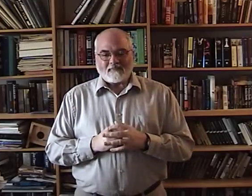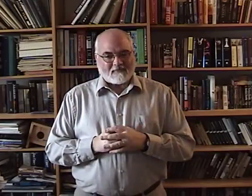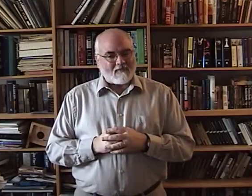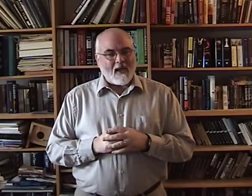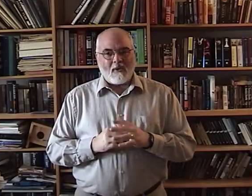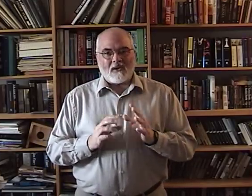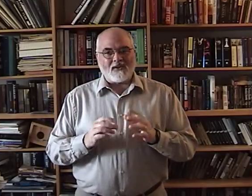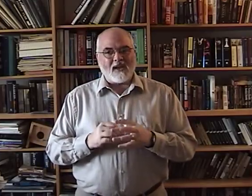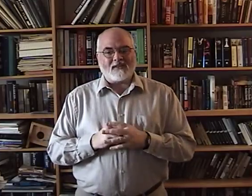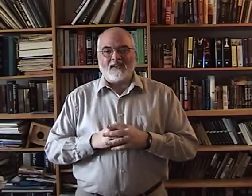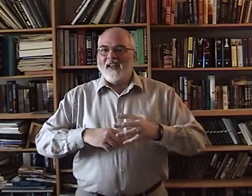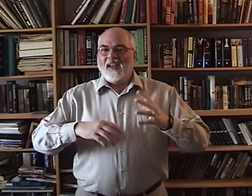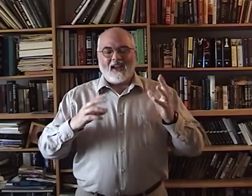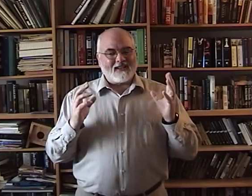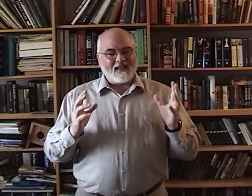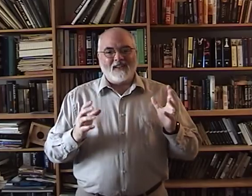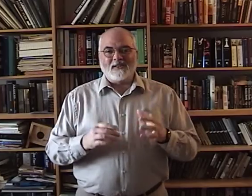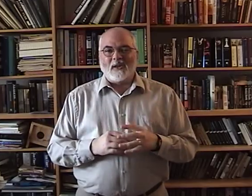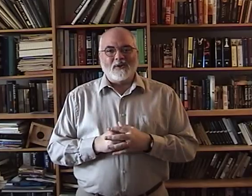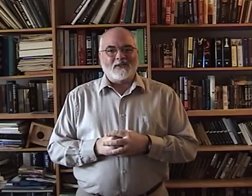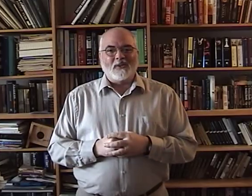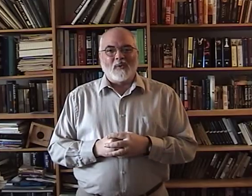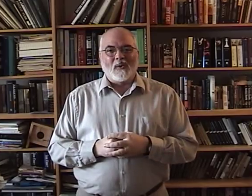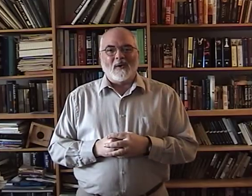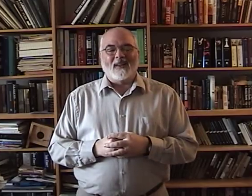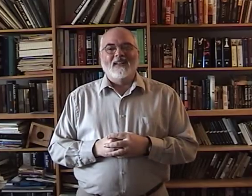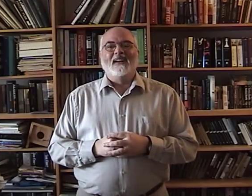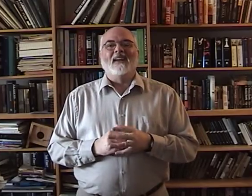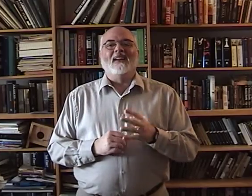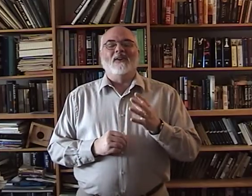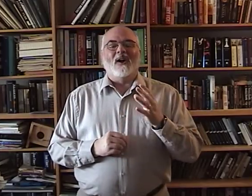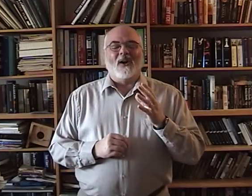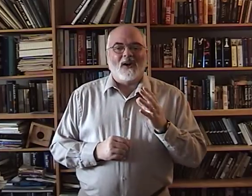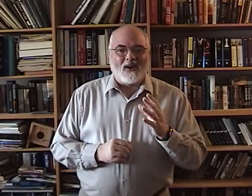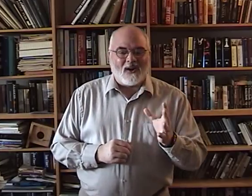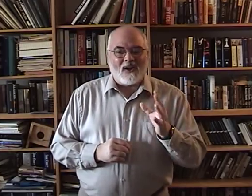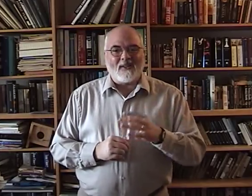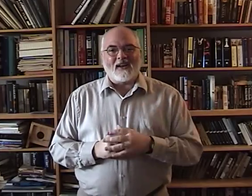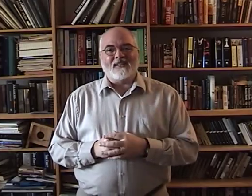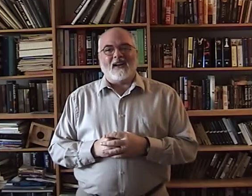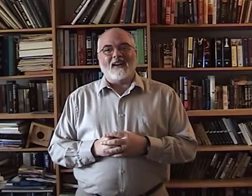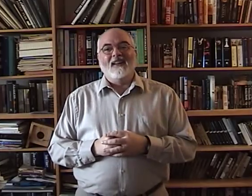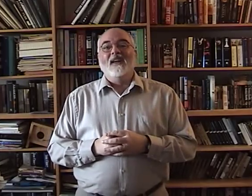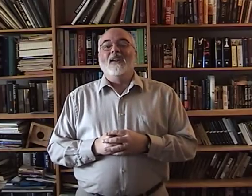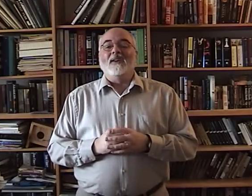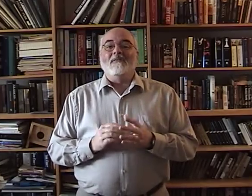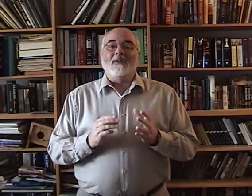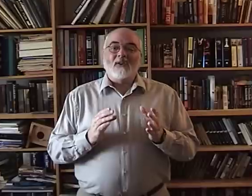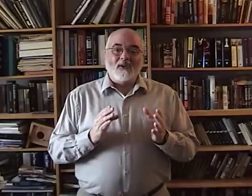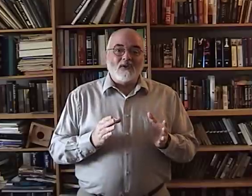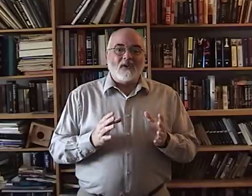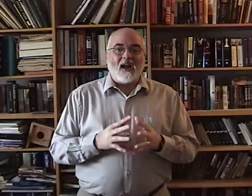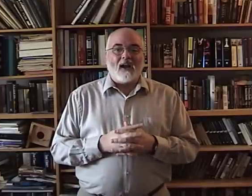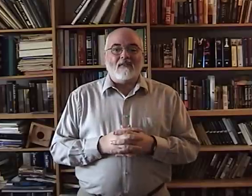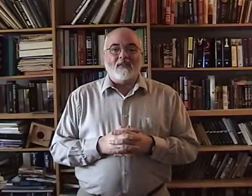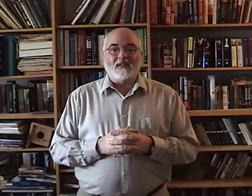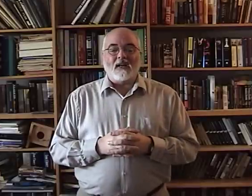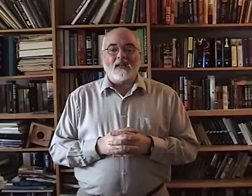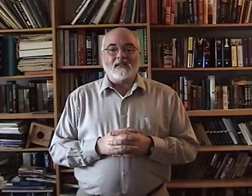i'm all congested and singing slow just doesn't work well all that aside you should have the signs